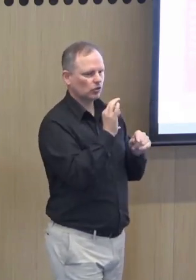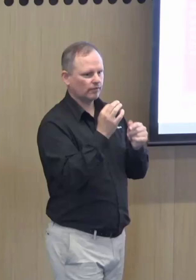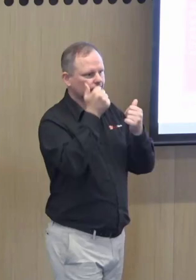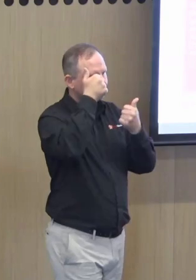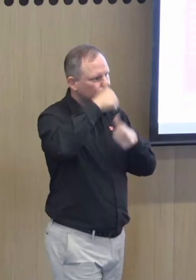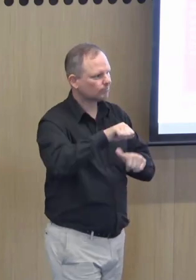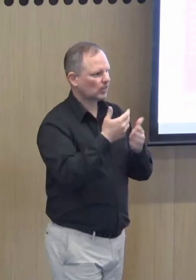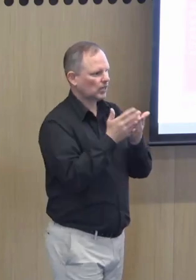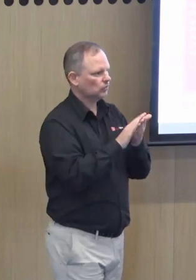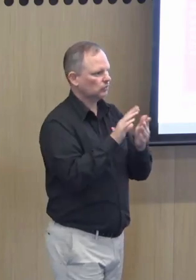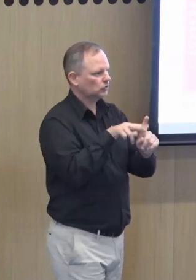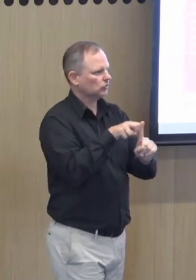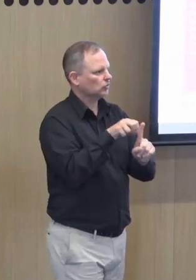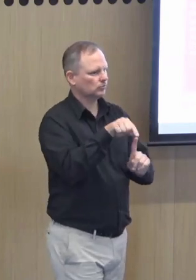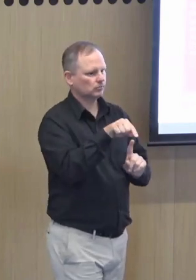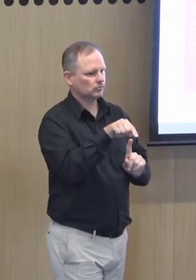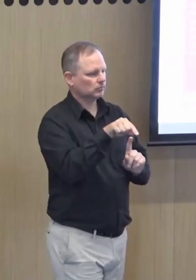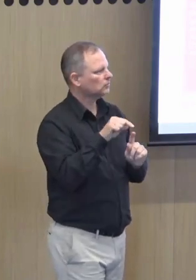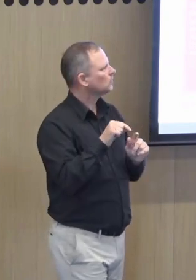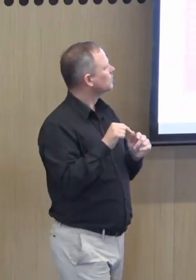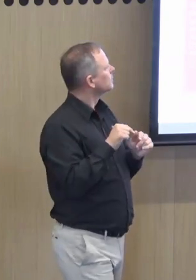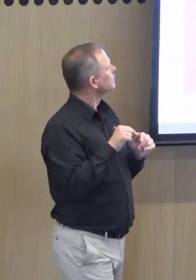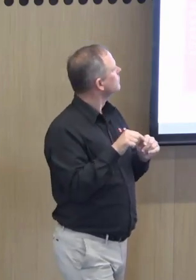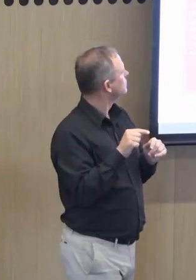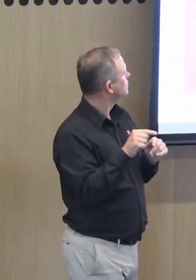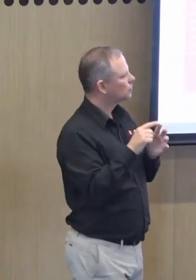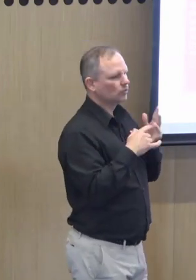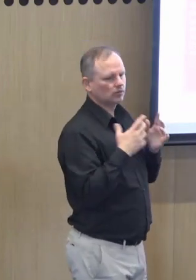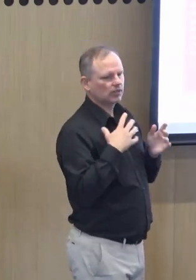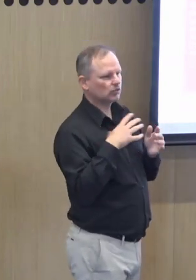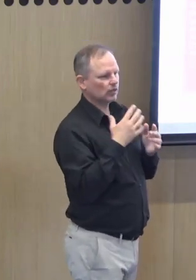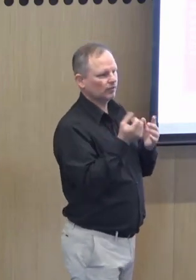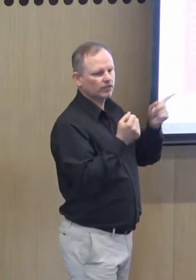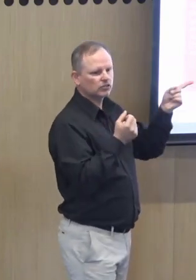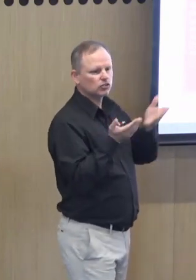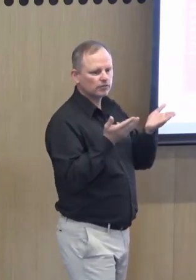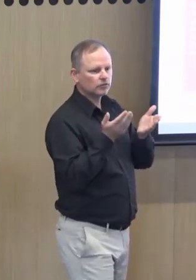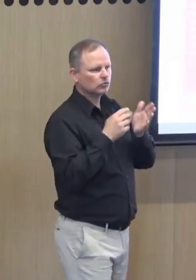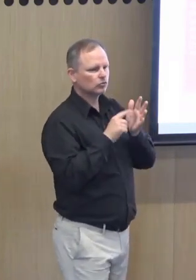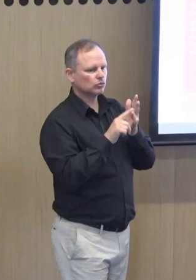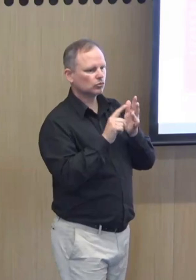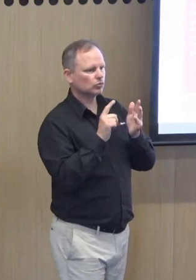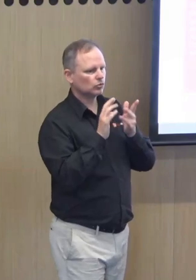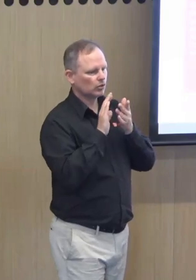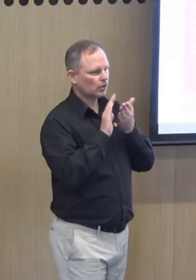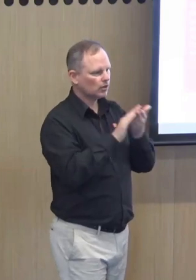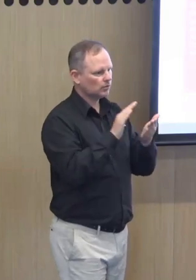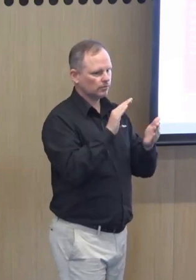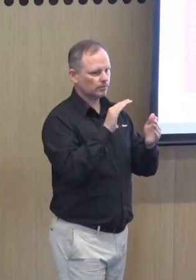of psychological impacts to the deaf community members because of that. And we're not sure how to diagnose